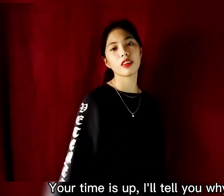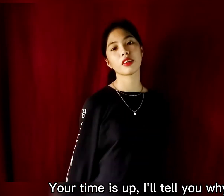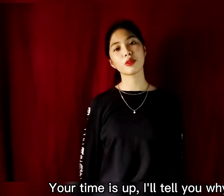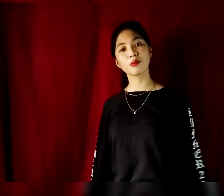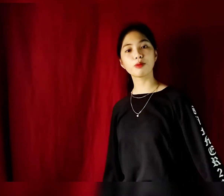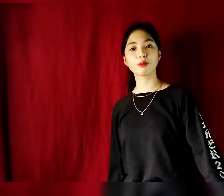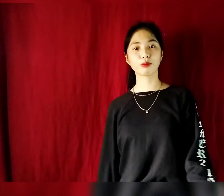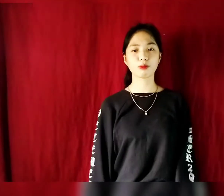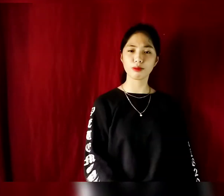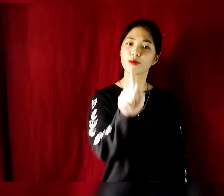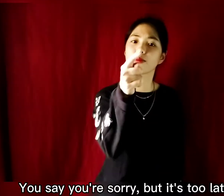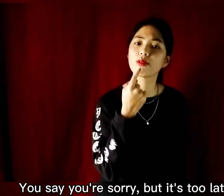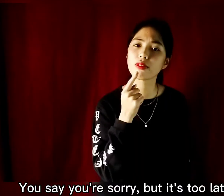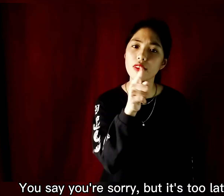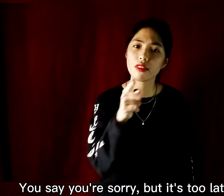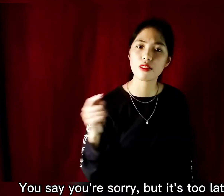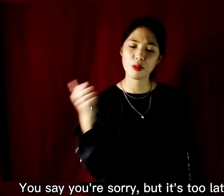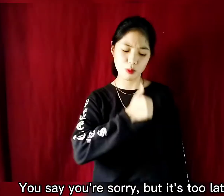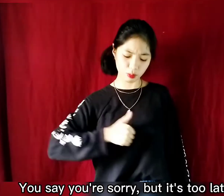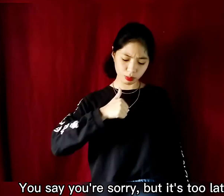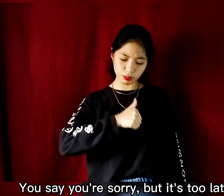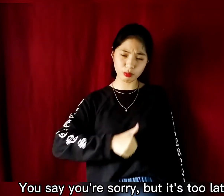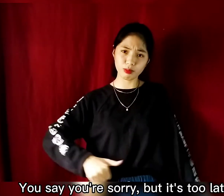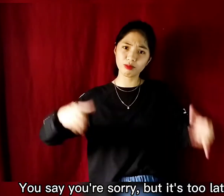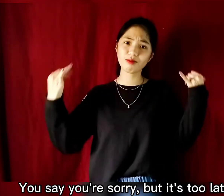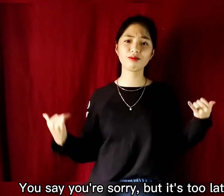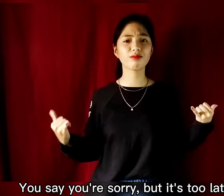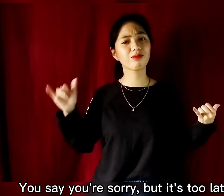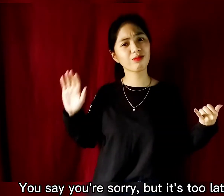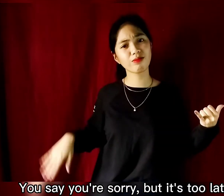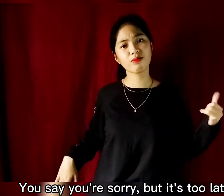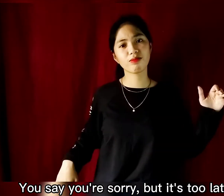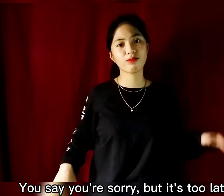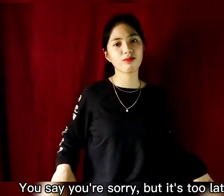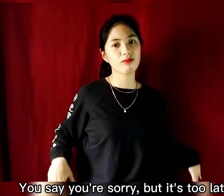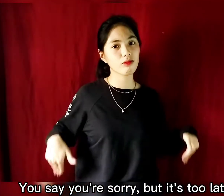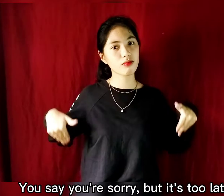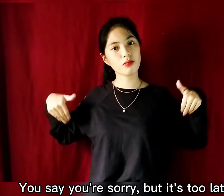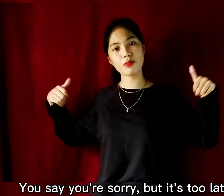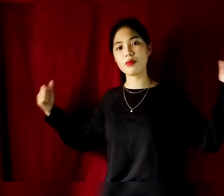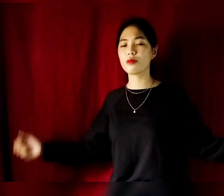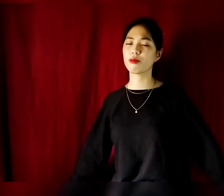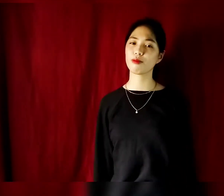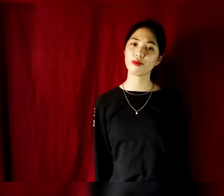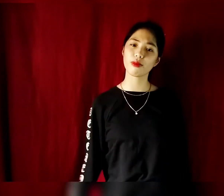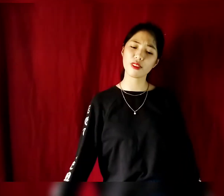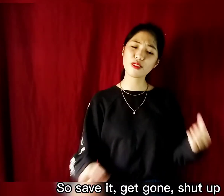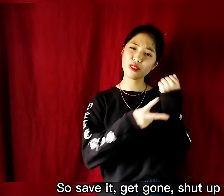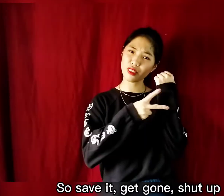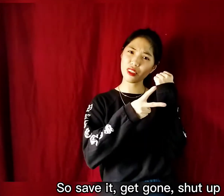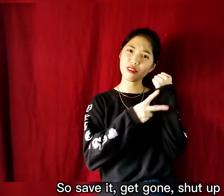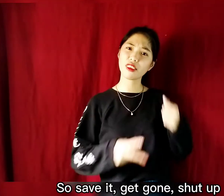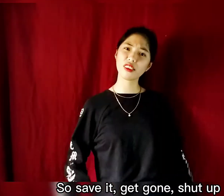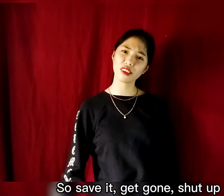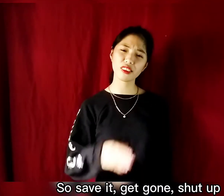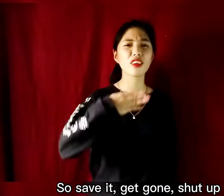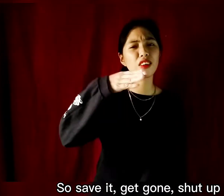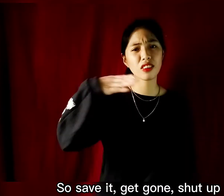You say I'm sorry, but it's too late now So say then, get